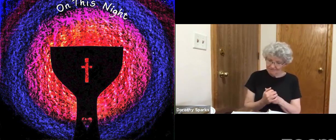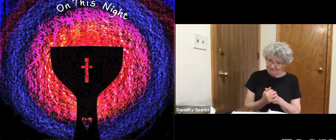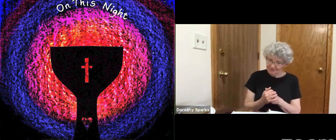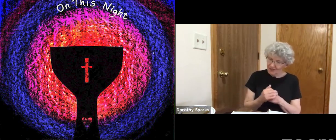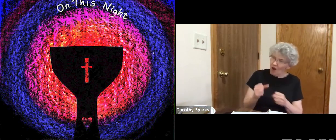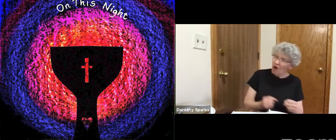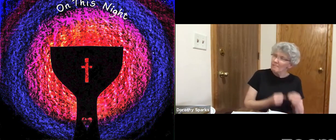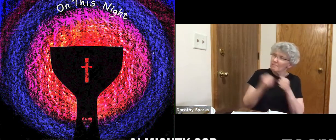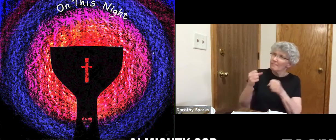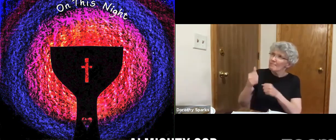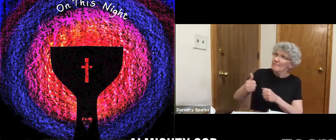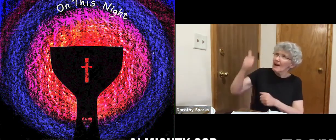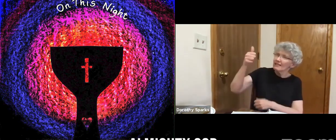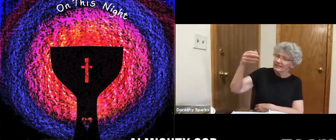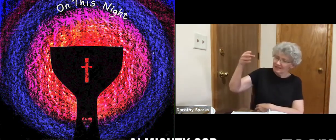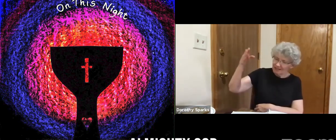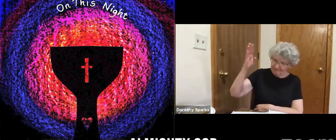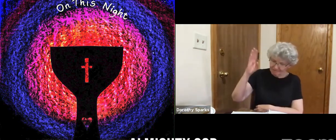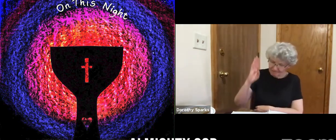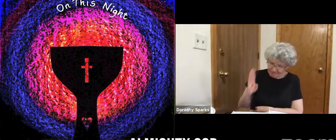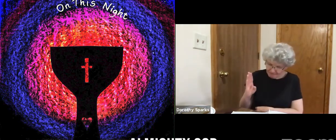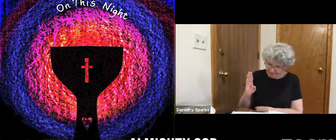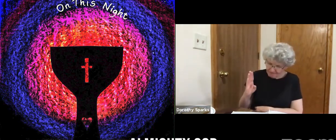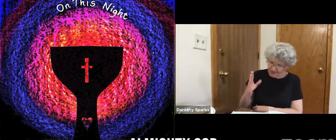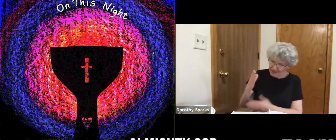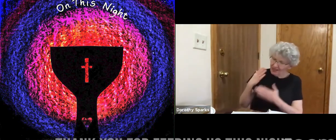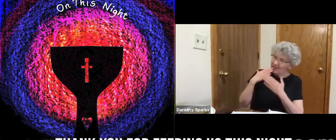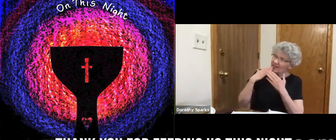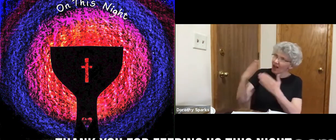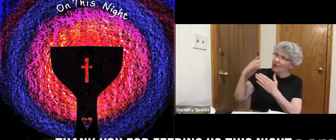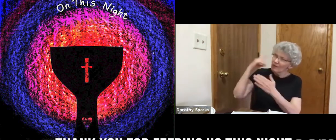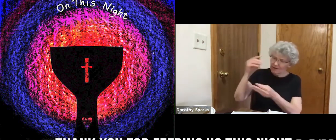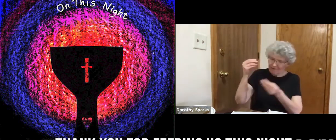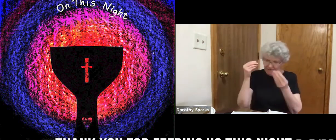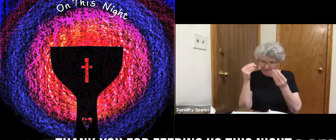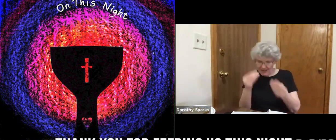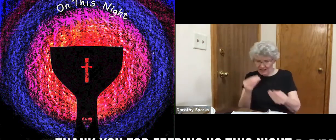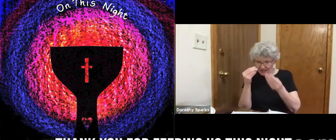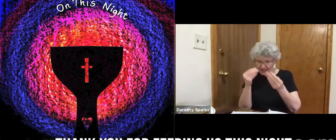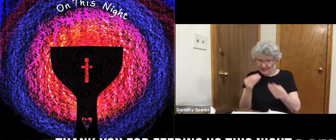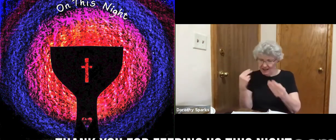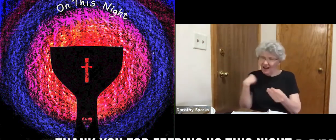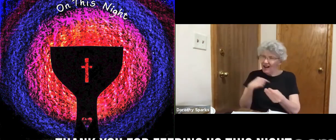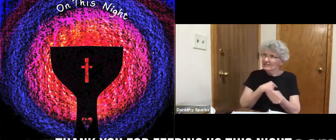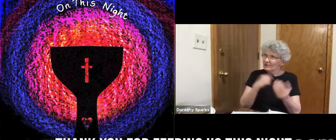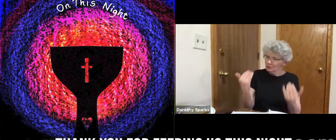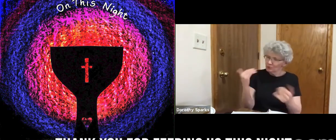Almighty God, thank you for feeding us this night.